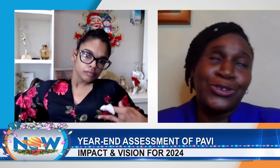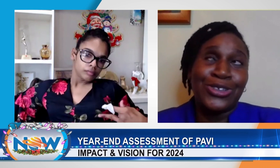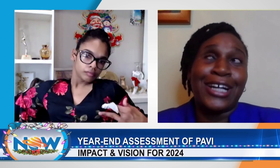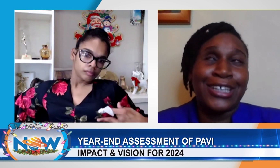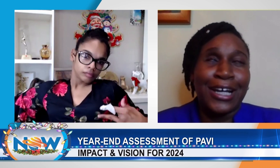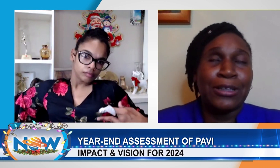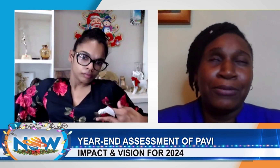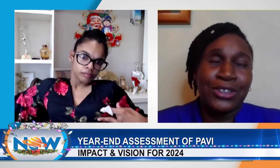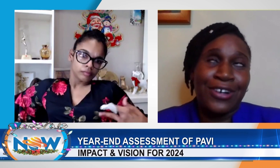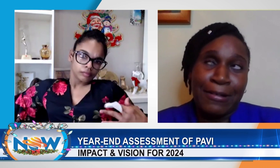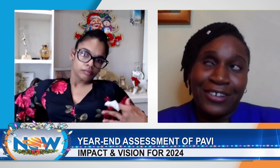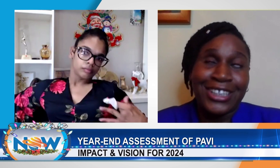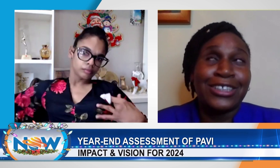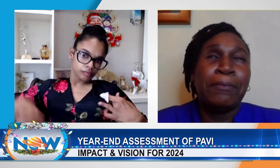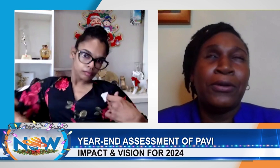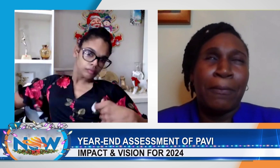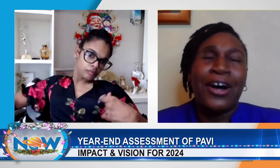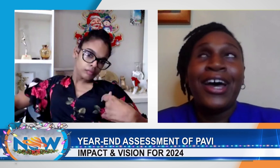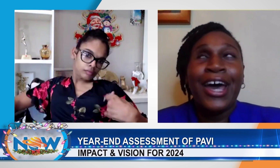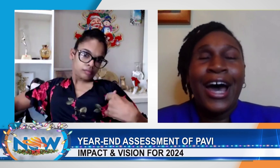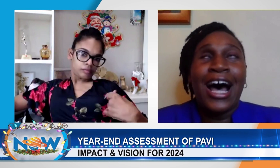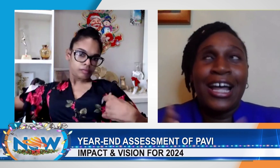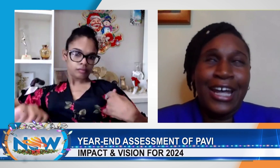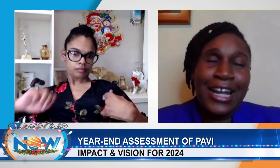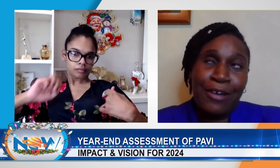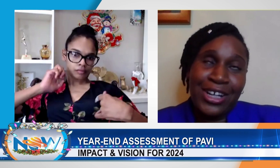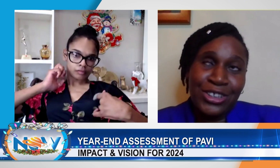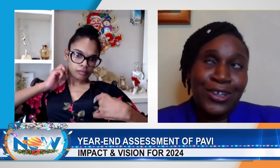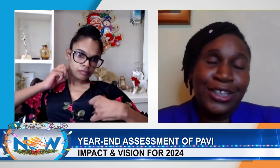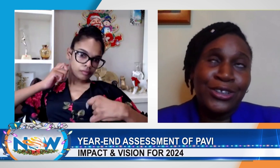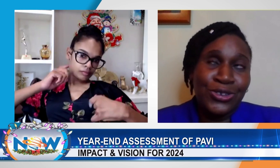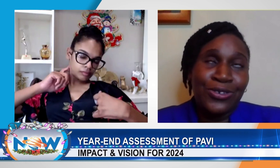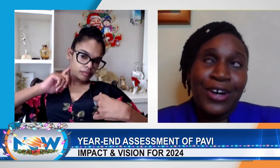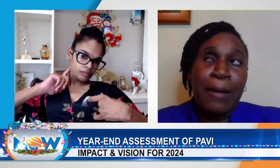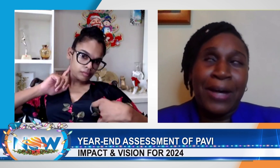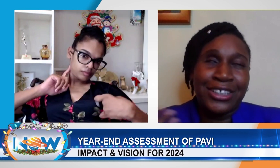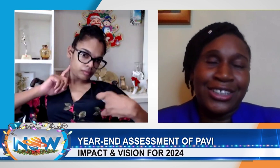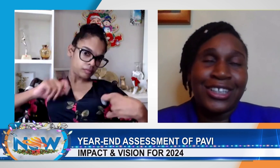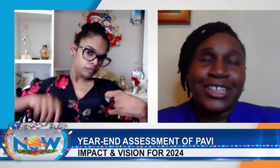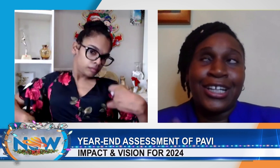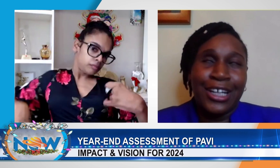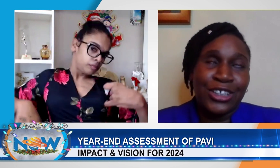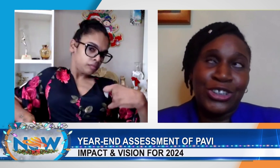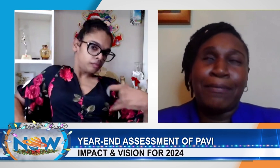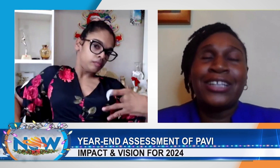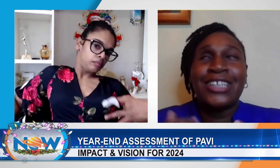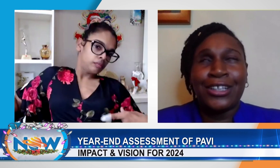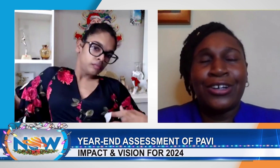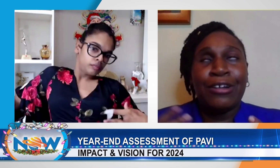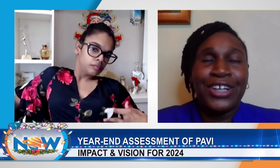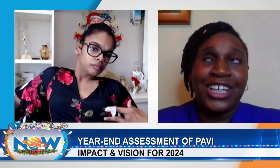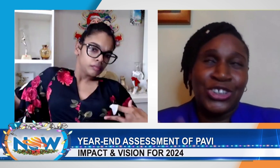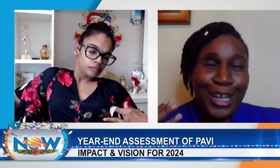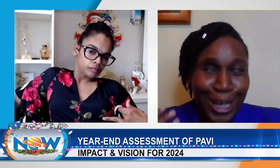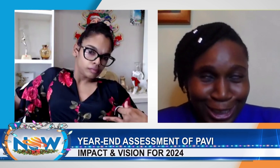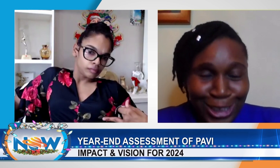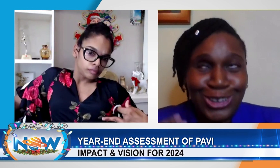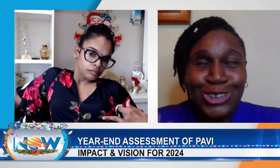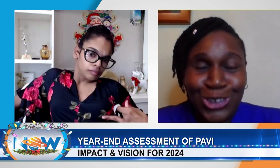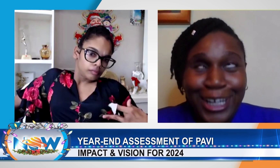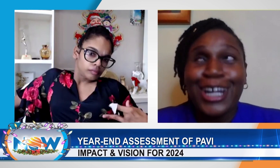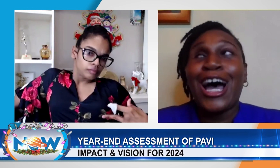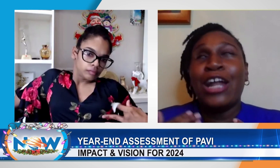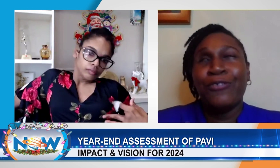So, I went and do that as a postgraduate diploma. And then I went on and do a Master's in Leadership and Technical Education,